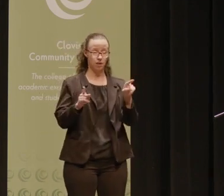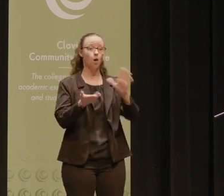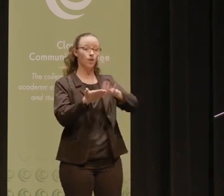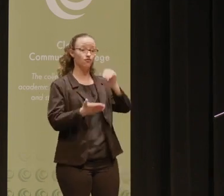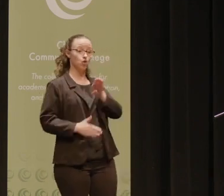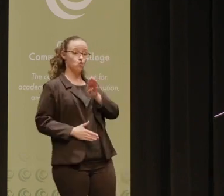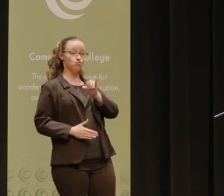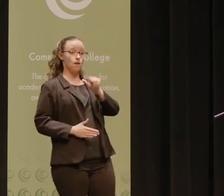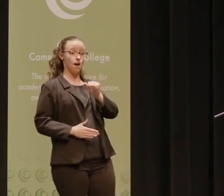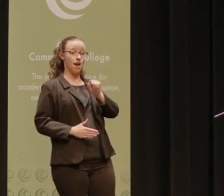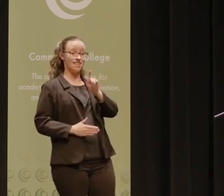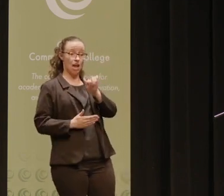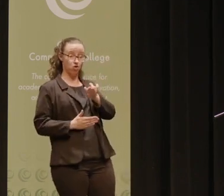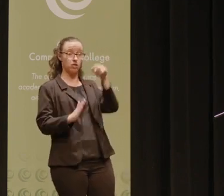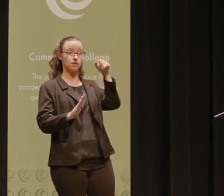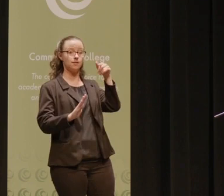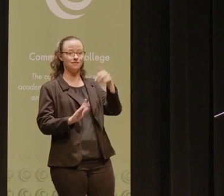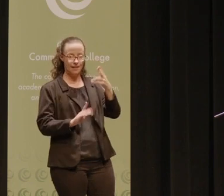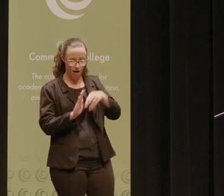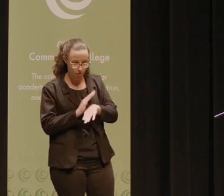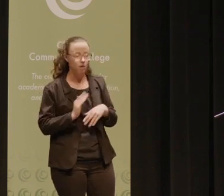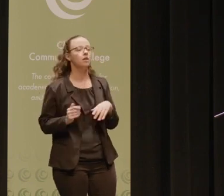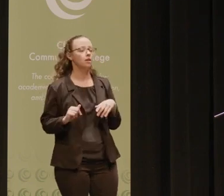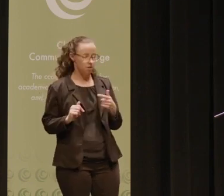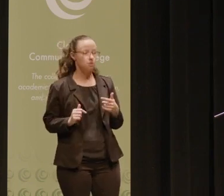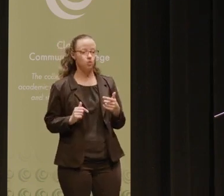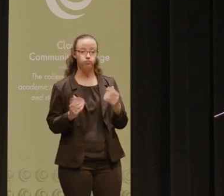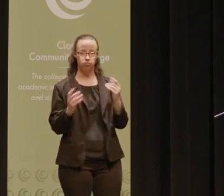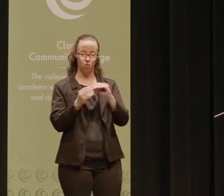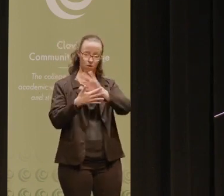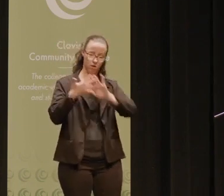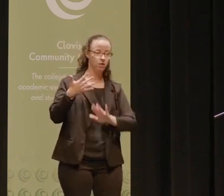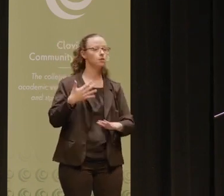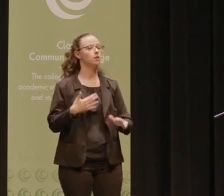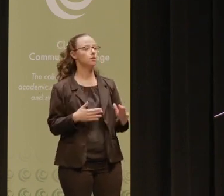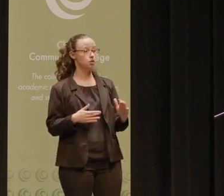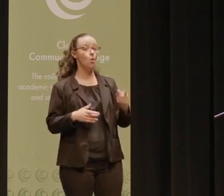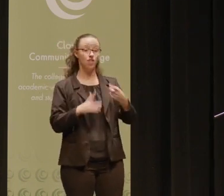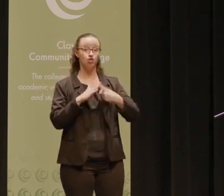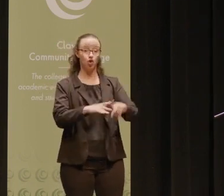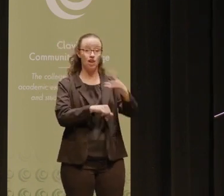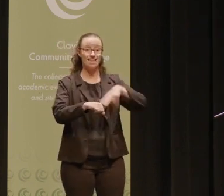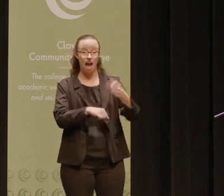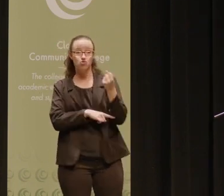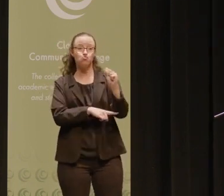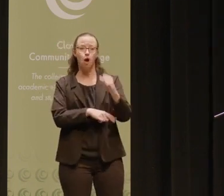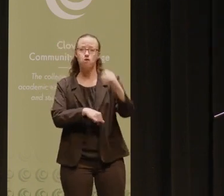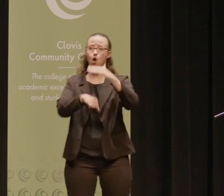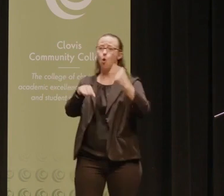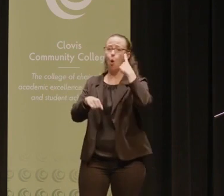death of Breonna Taylor. And there were many others, far too many to name. And this sparked national protests and calls for accountability